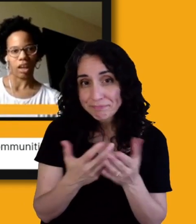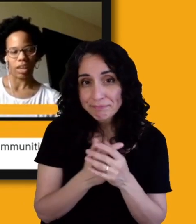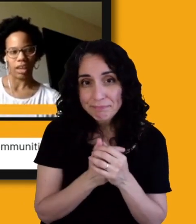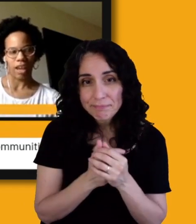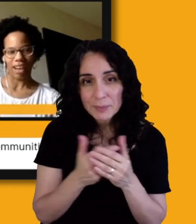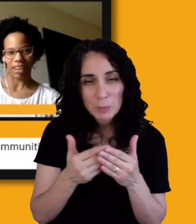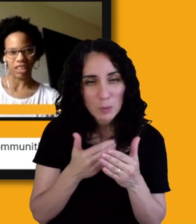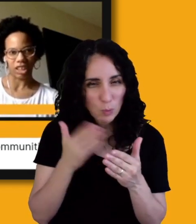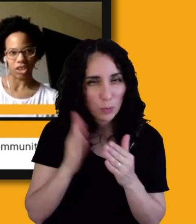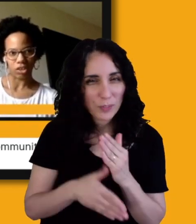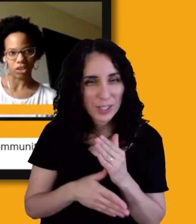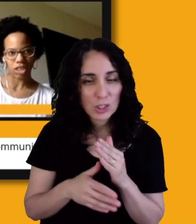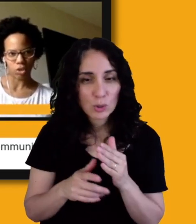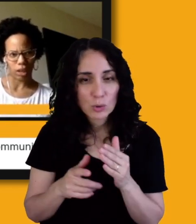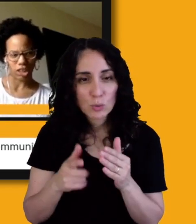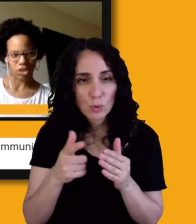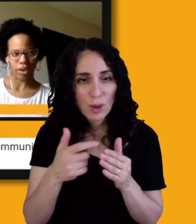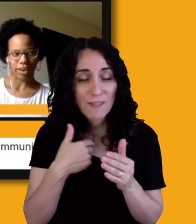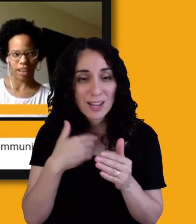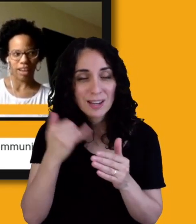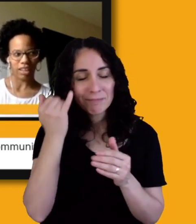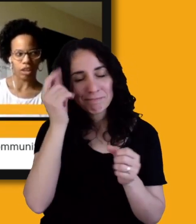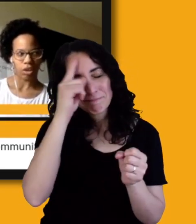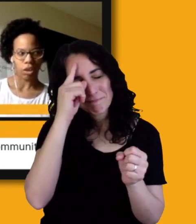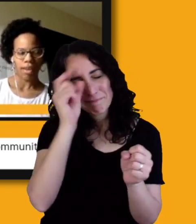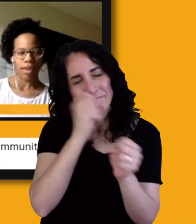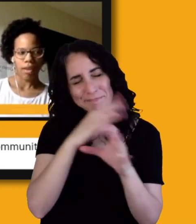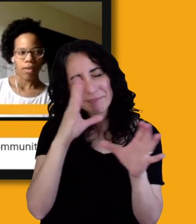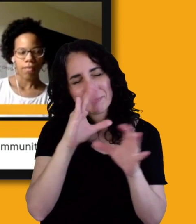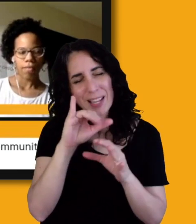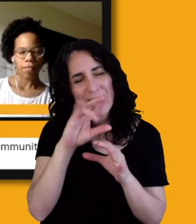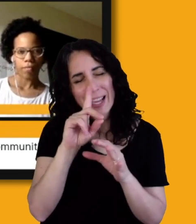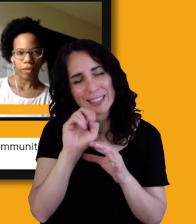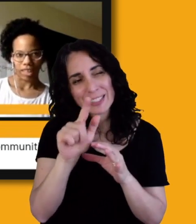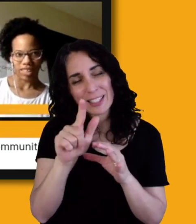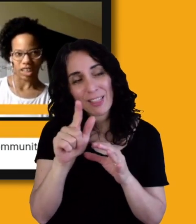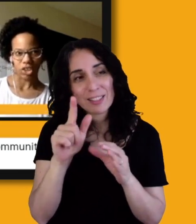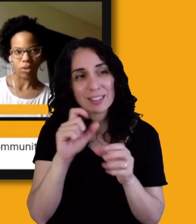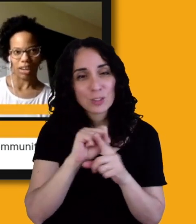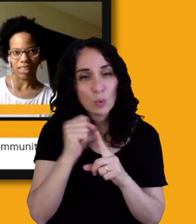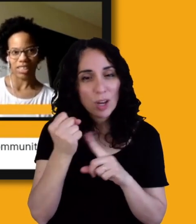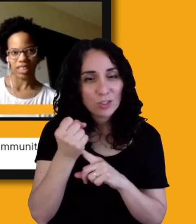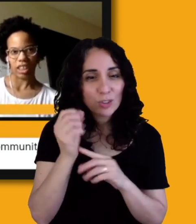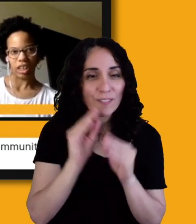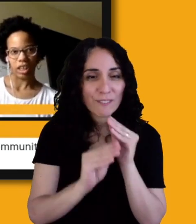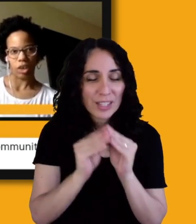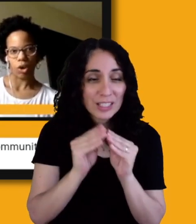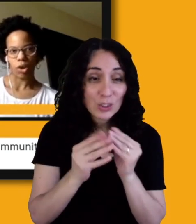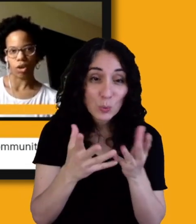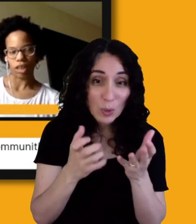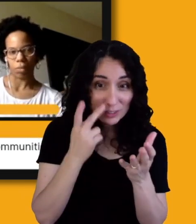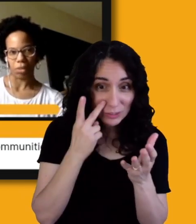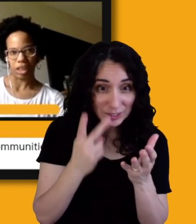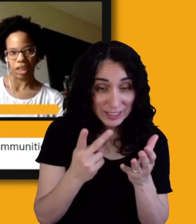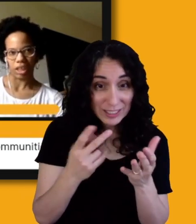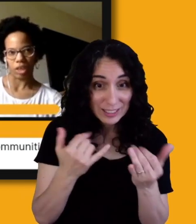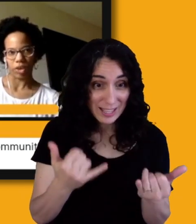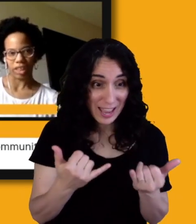an ideal situation or an ideal fix that you would like to see immediately or in the